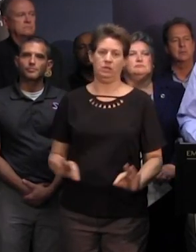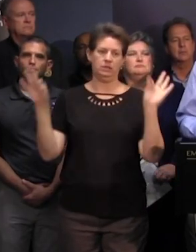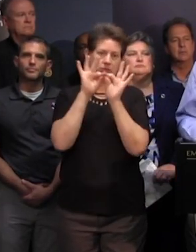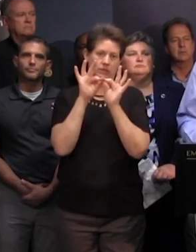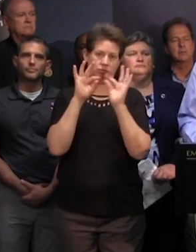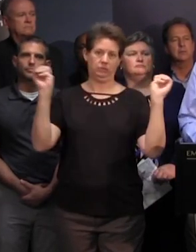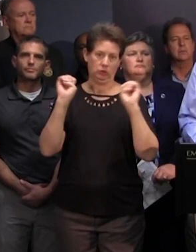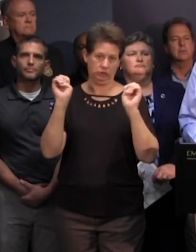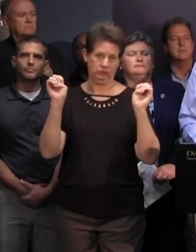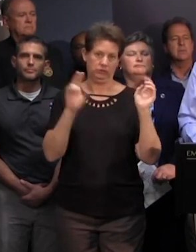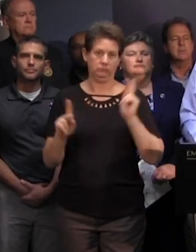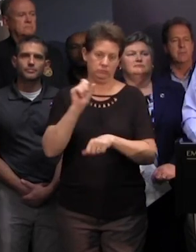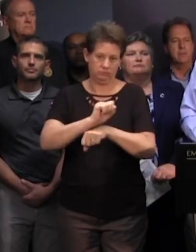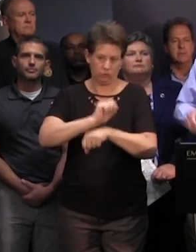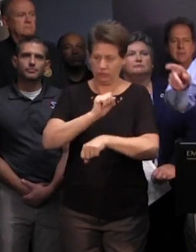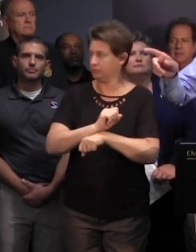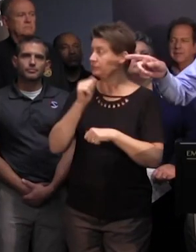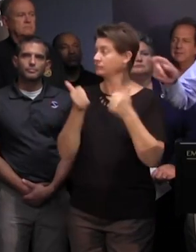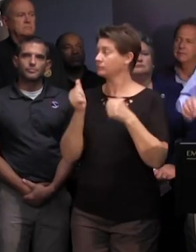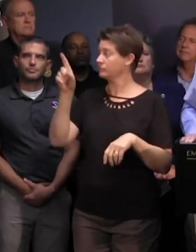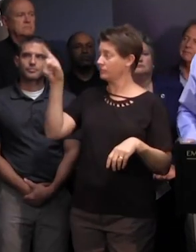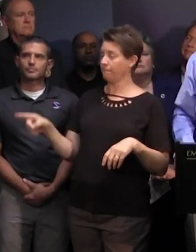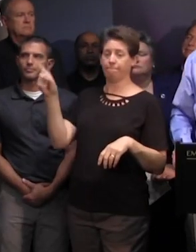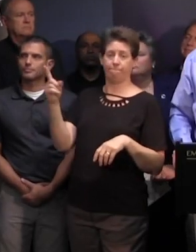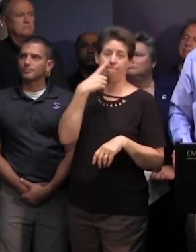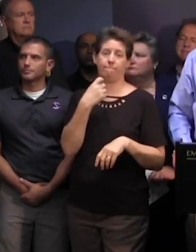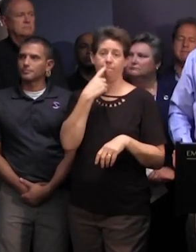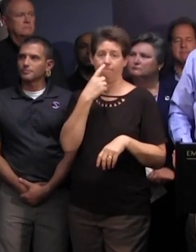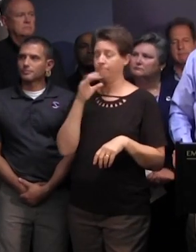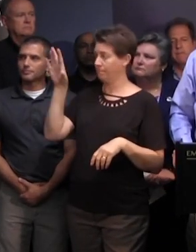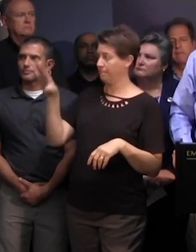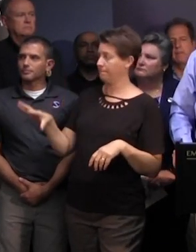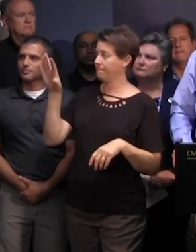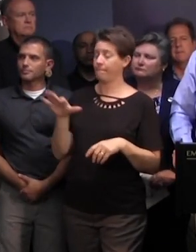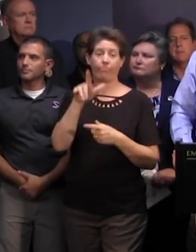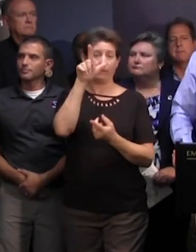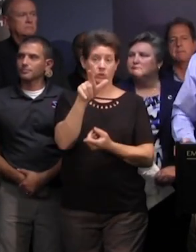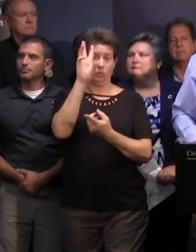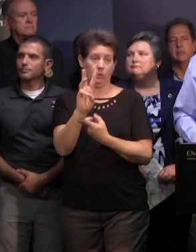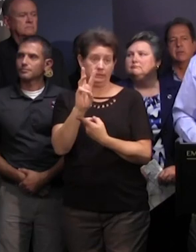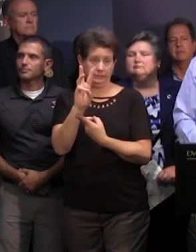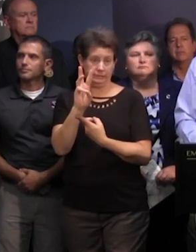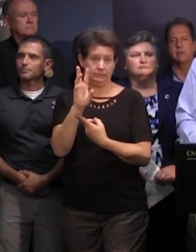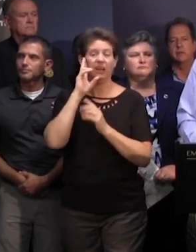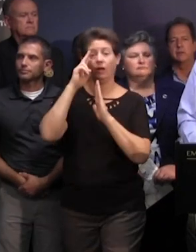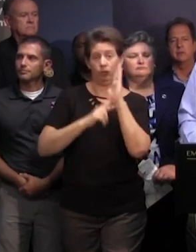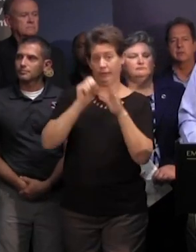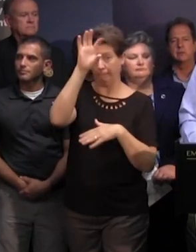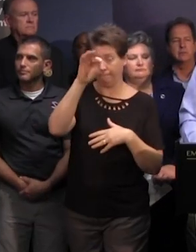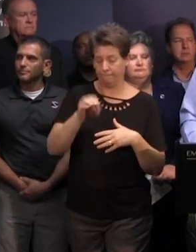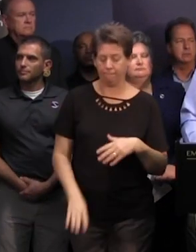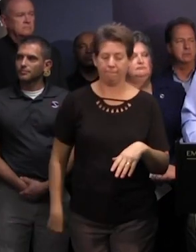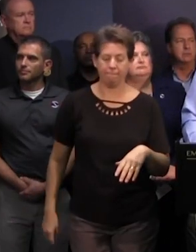emergency personnel those counties are shown in red here there's 26 of them and i'll read them to